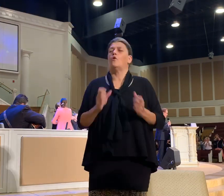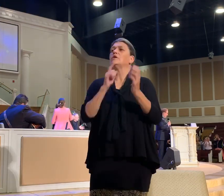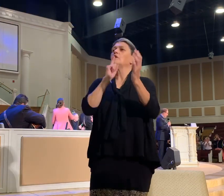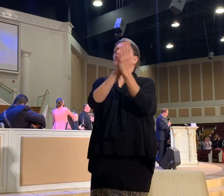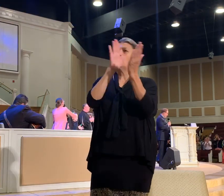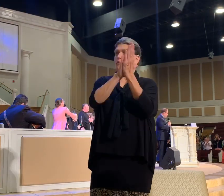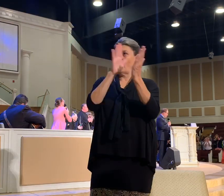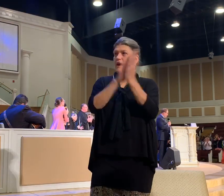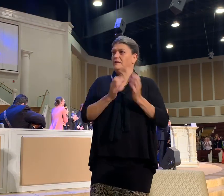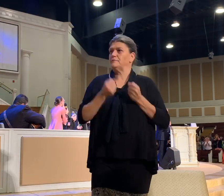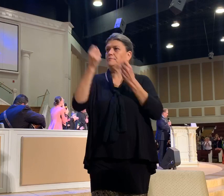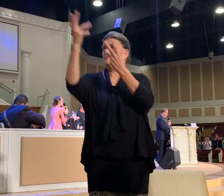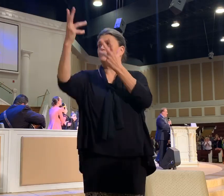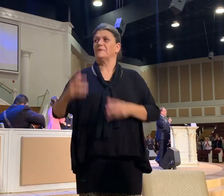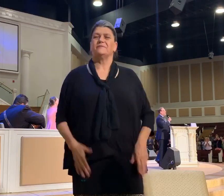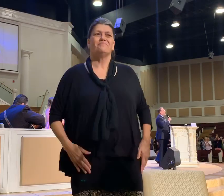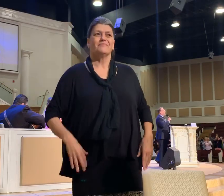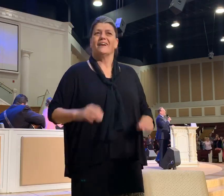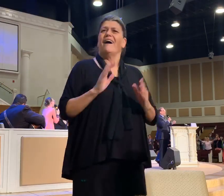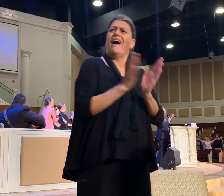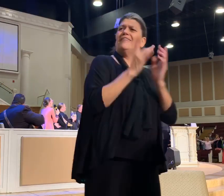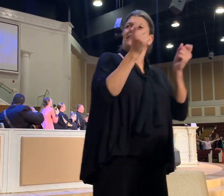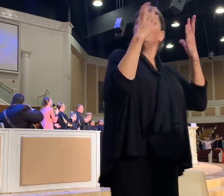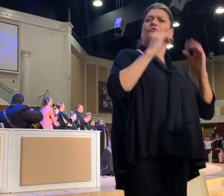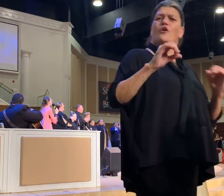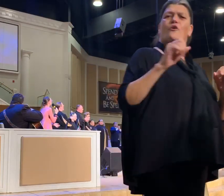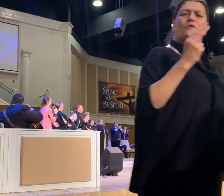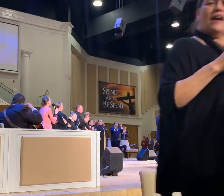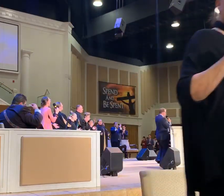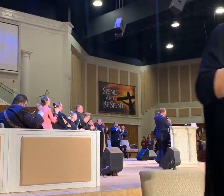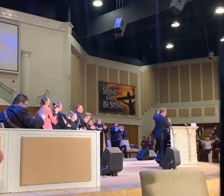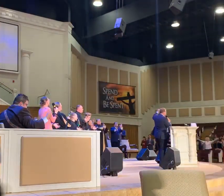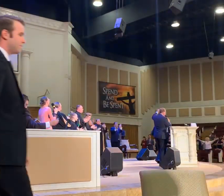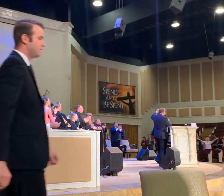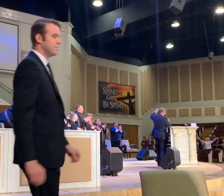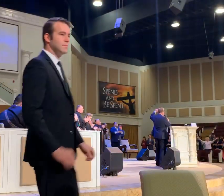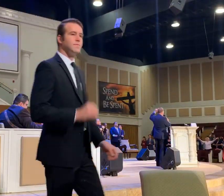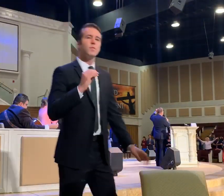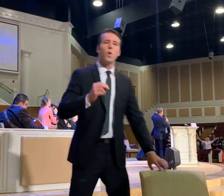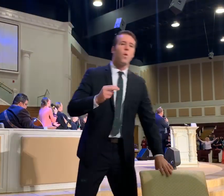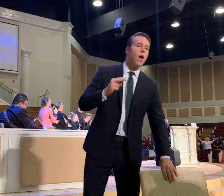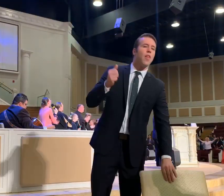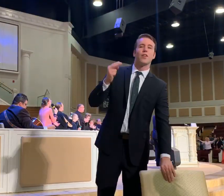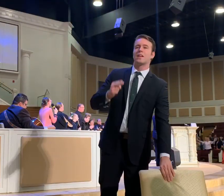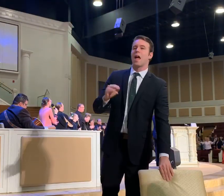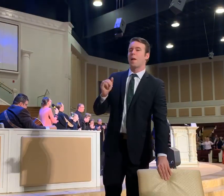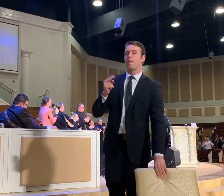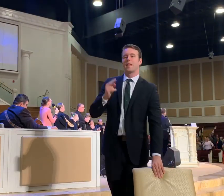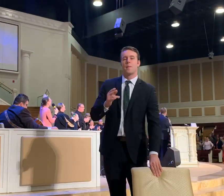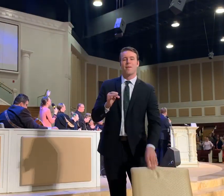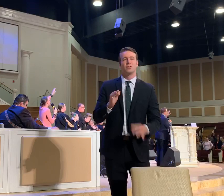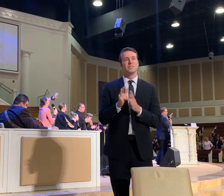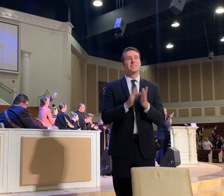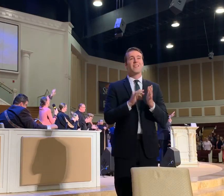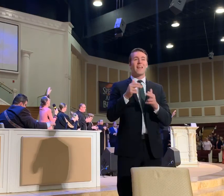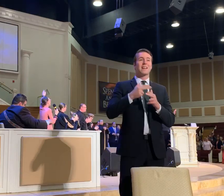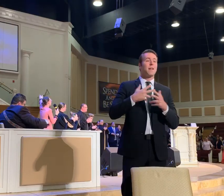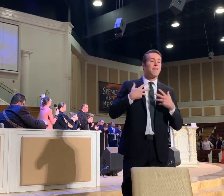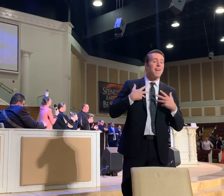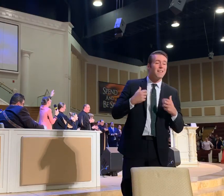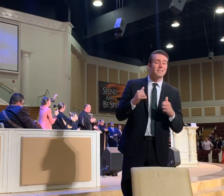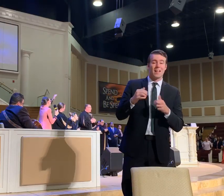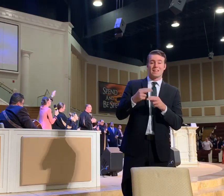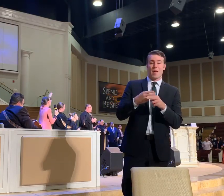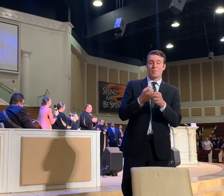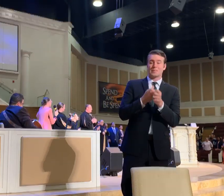Hallelujah! Hallelujah! Knowing the name like the name of Jesus, the name that heals, the name that saves, the